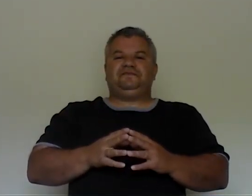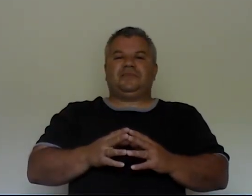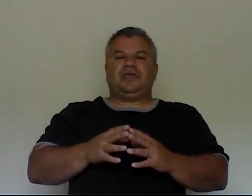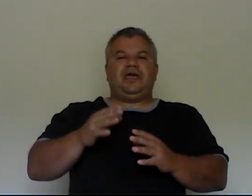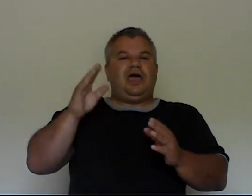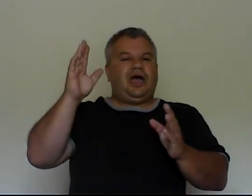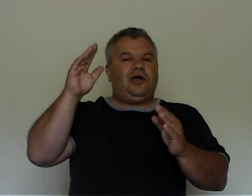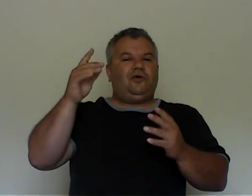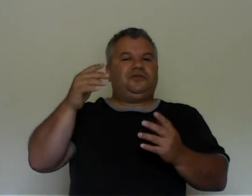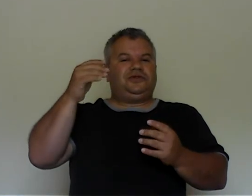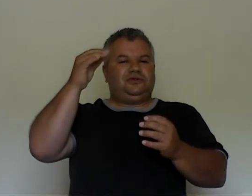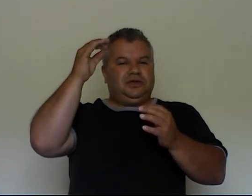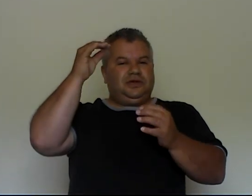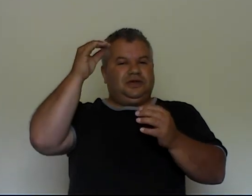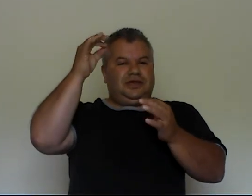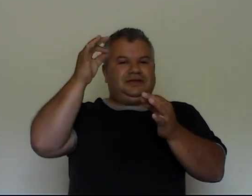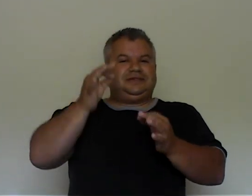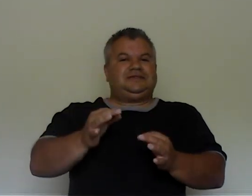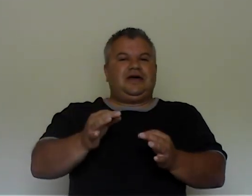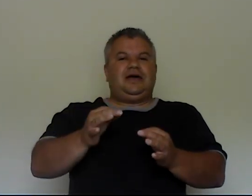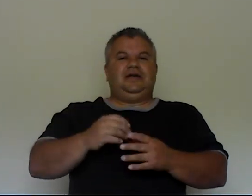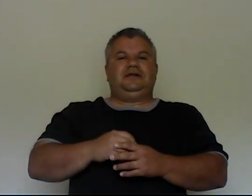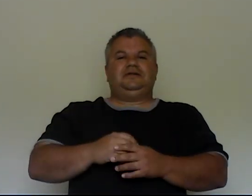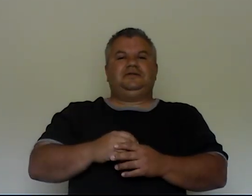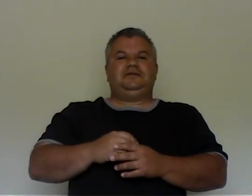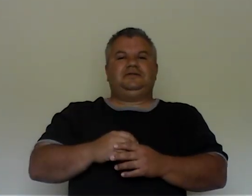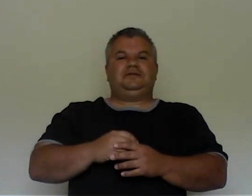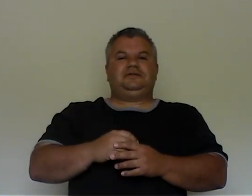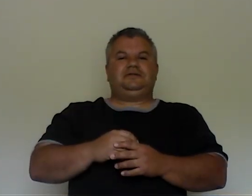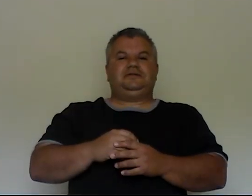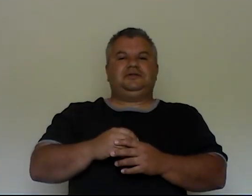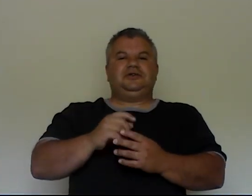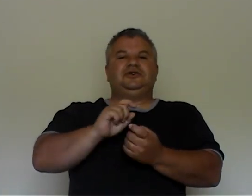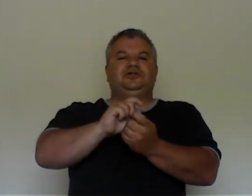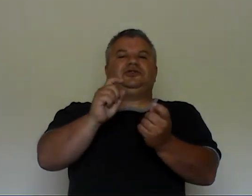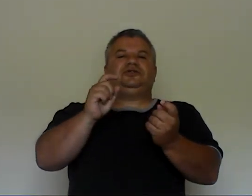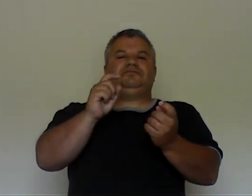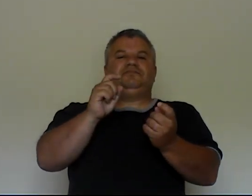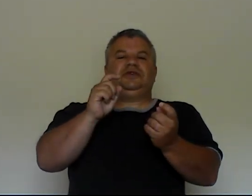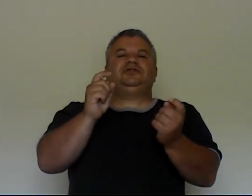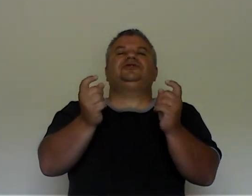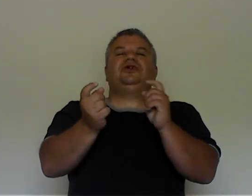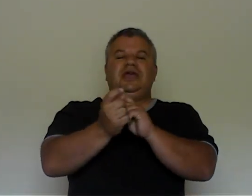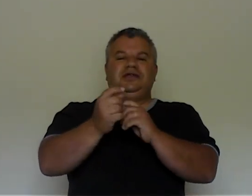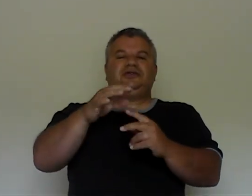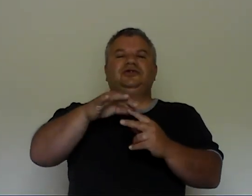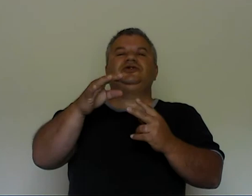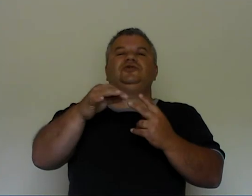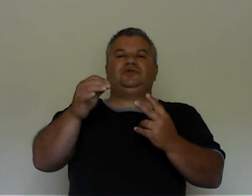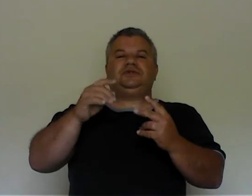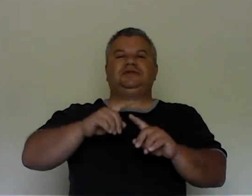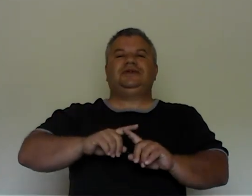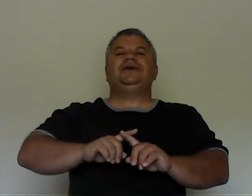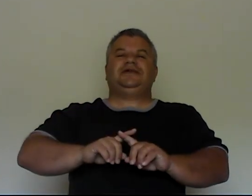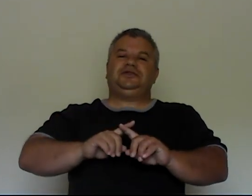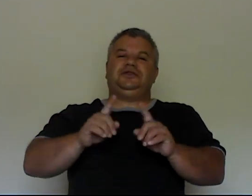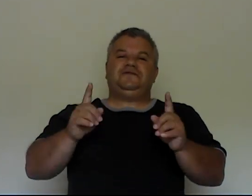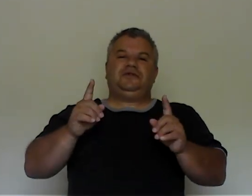I hope that you decide and change and choose differently